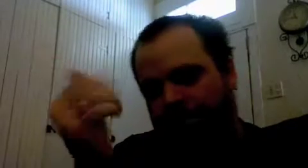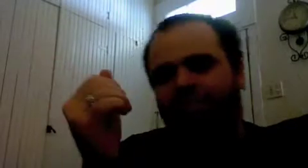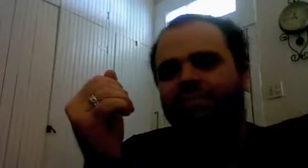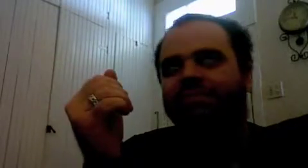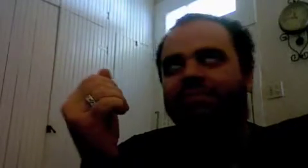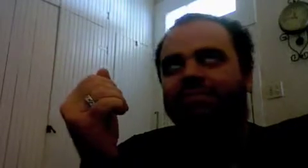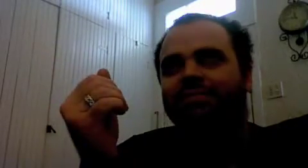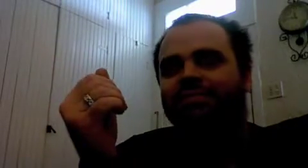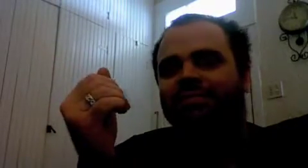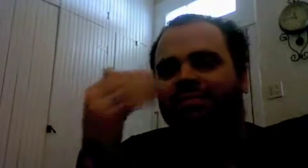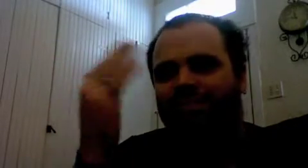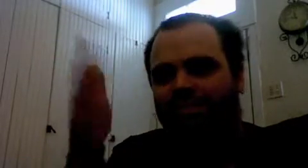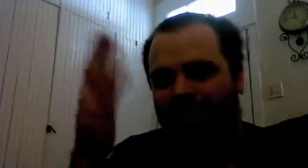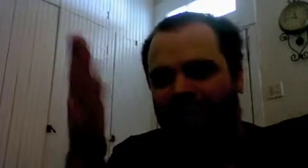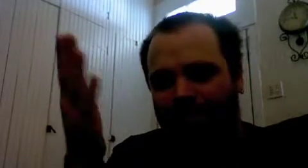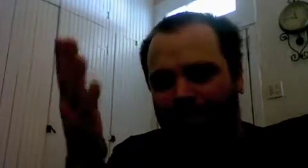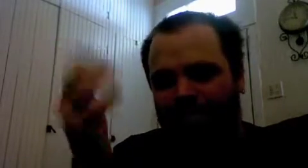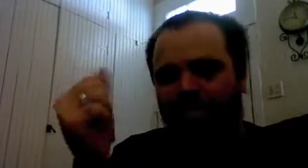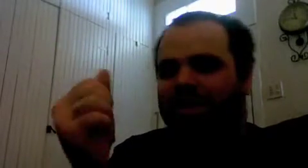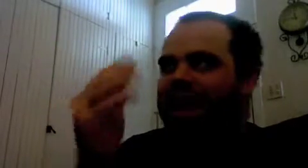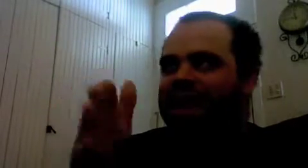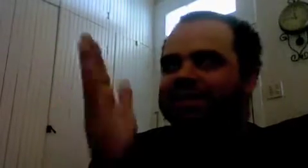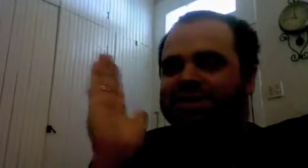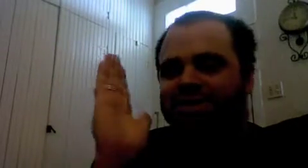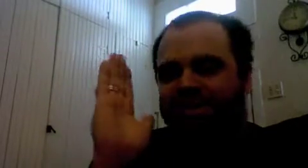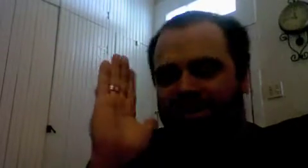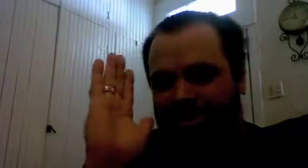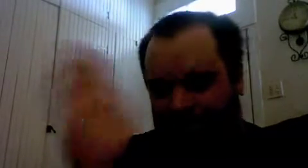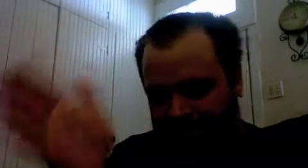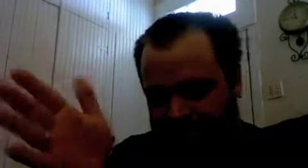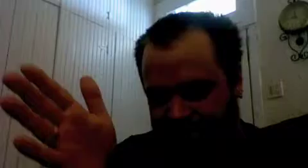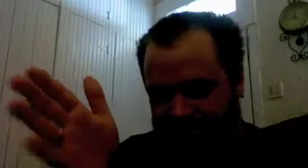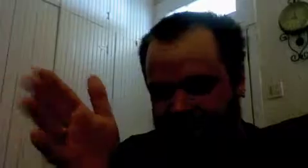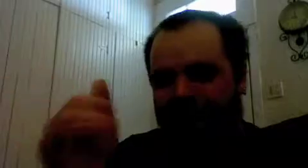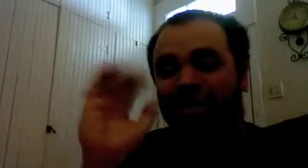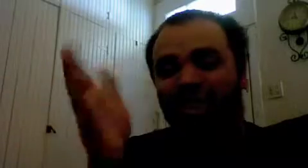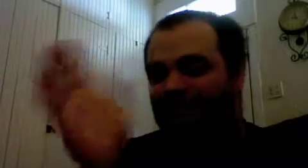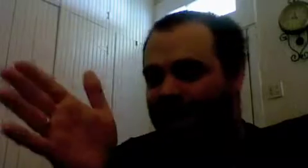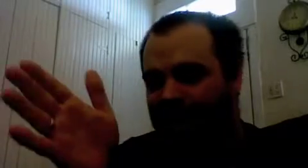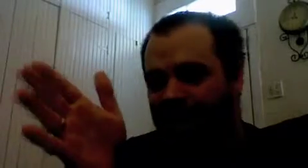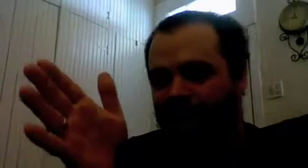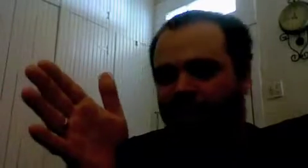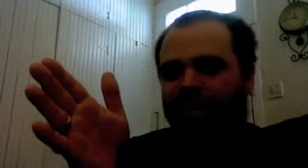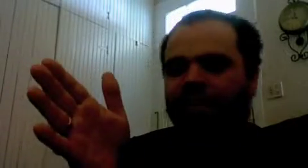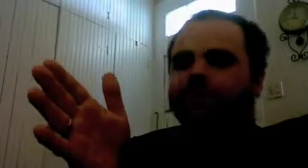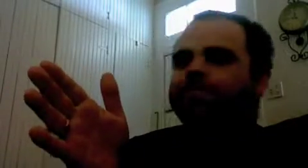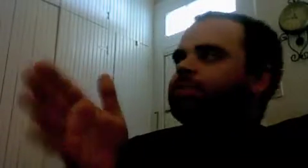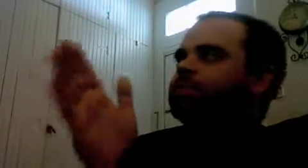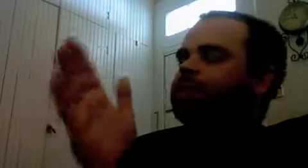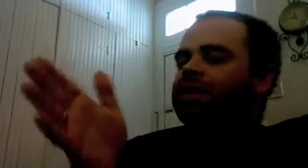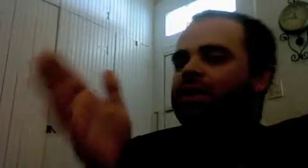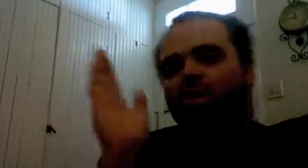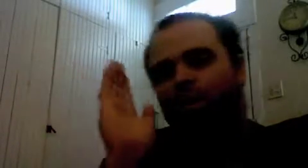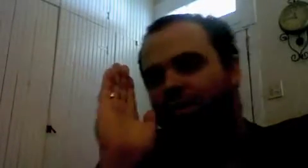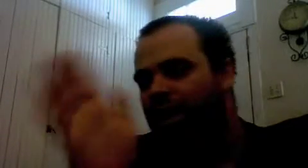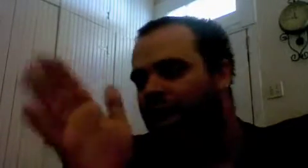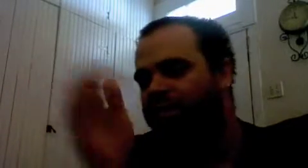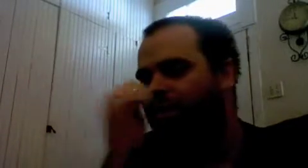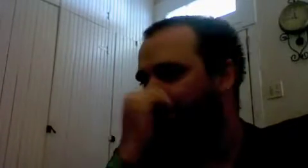the absolute as substance as a thing out there right what you're not talking